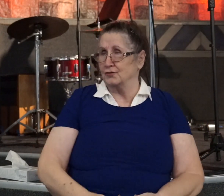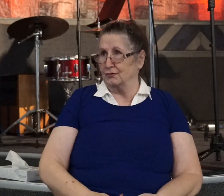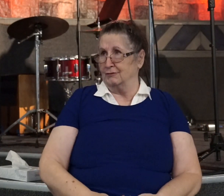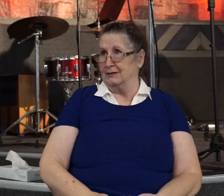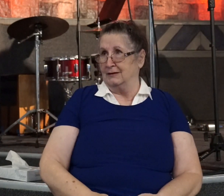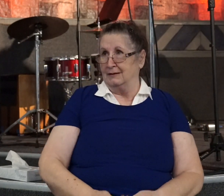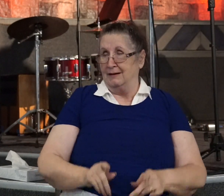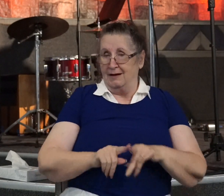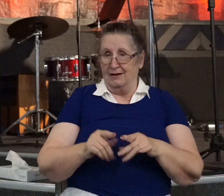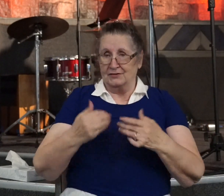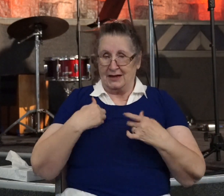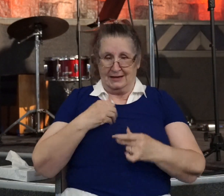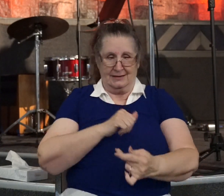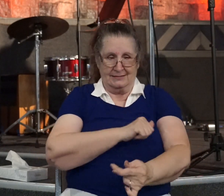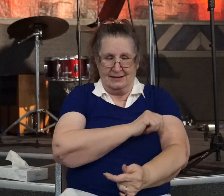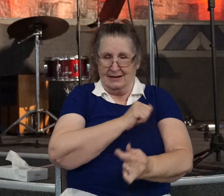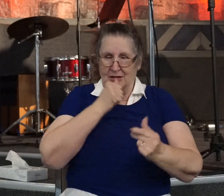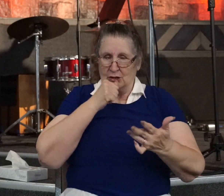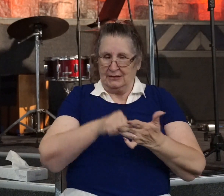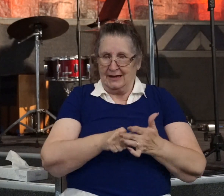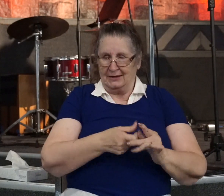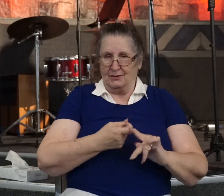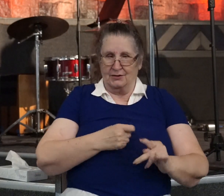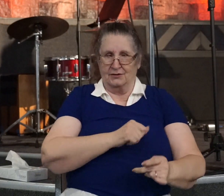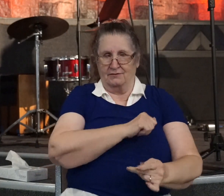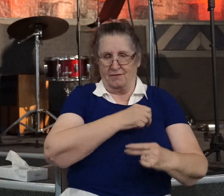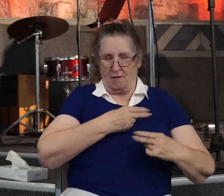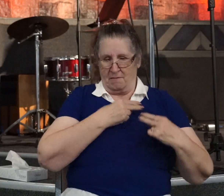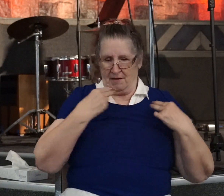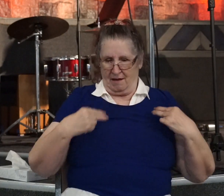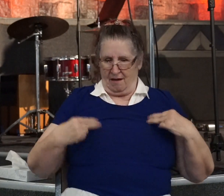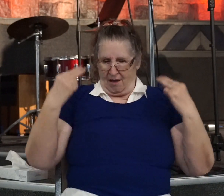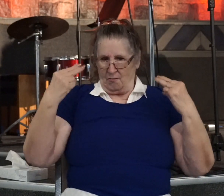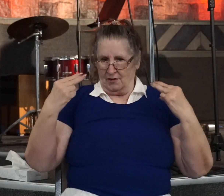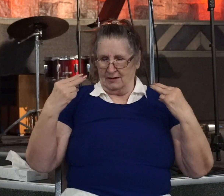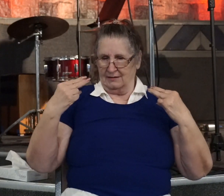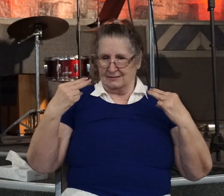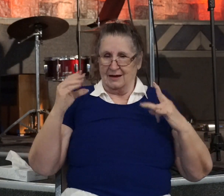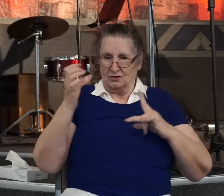also has the letters from the high priest to arrest anyone who calls on your name. Have I to go to this guy?